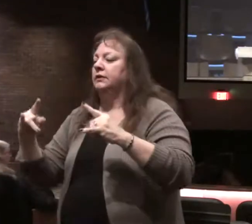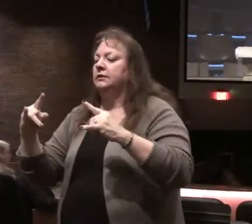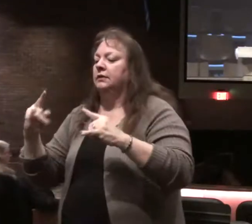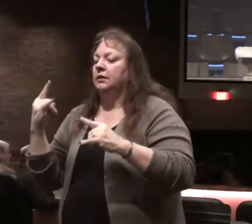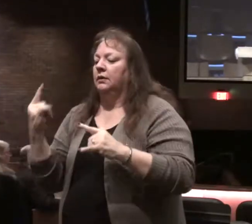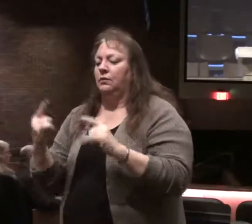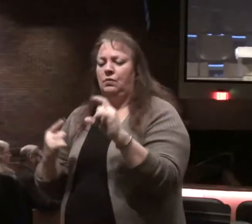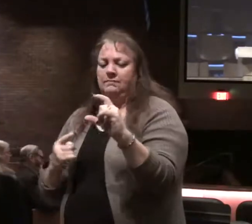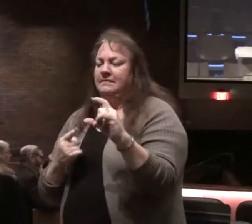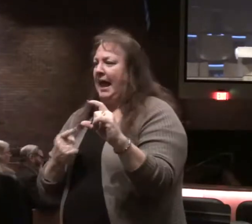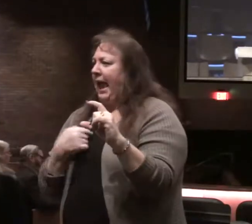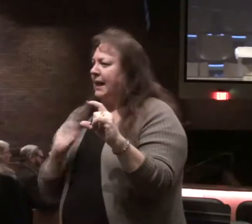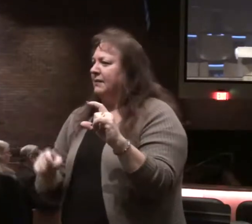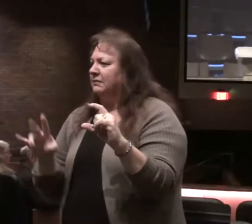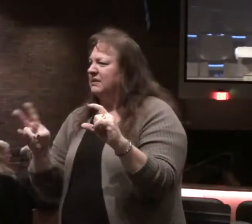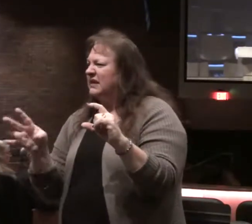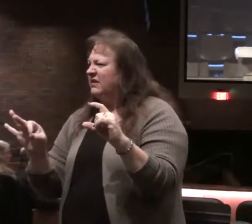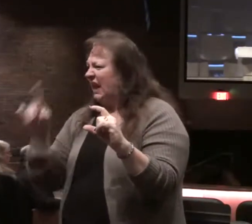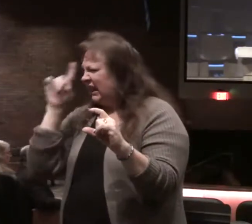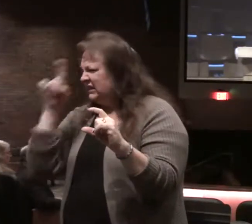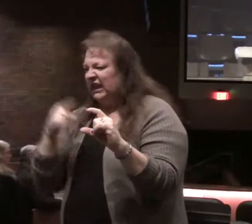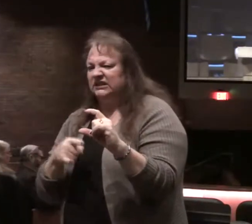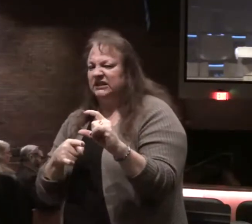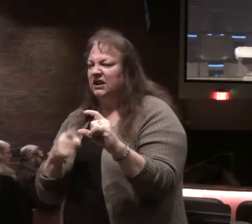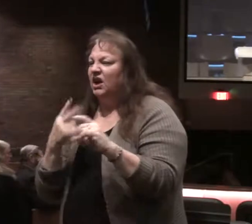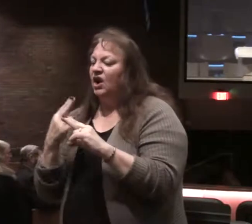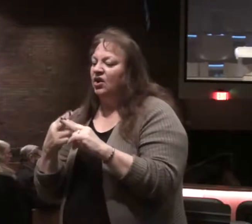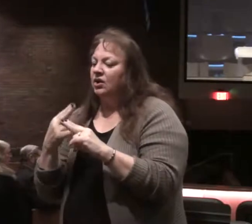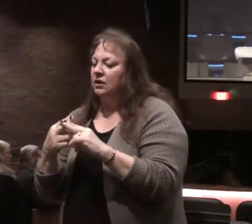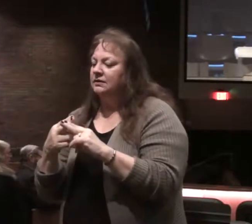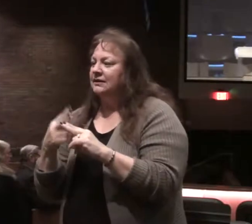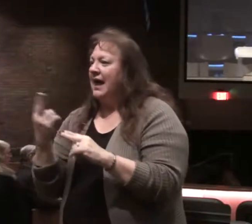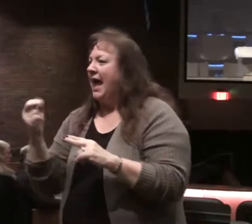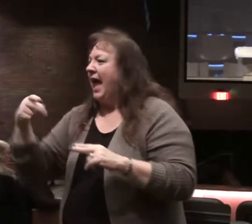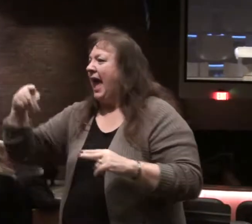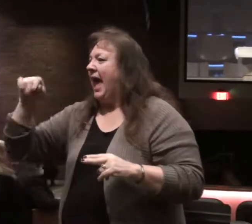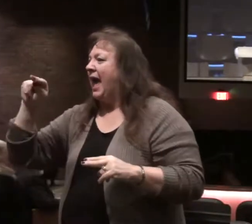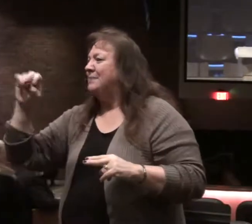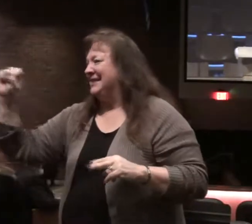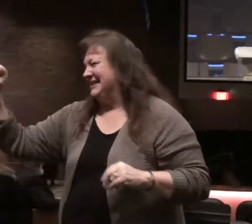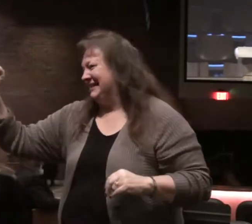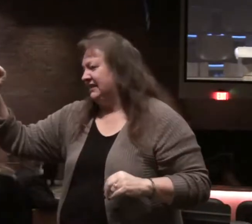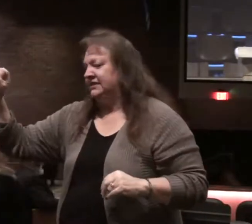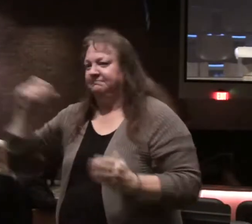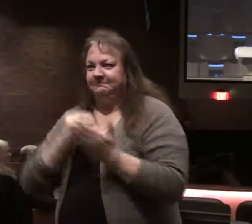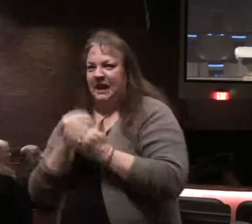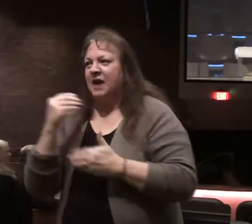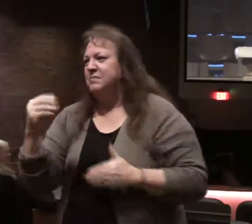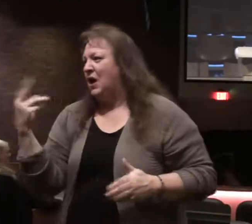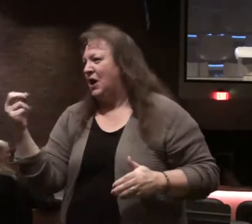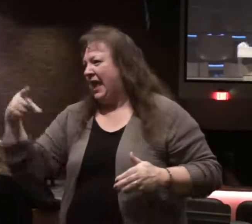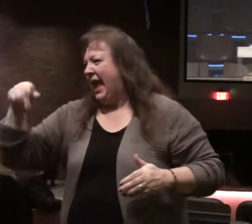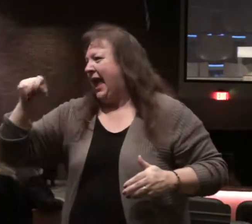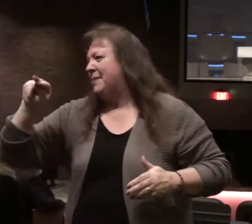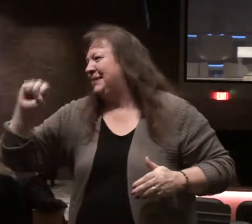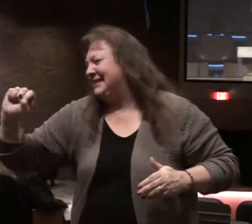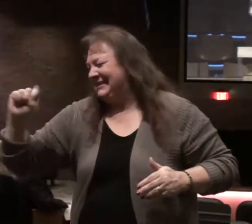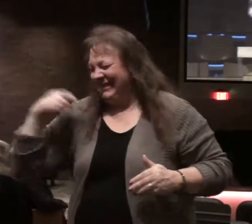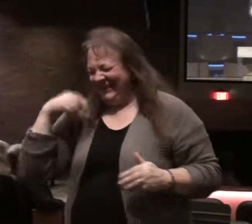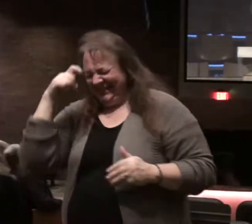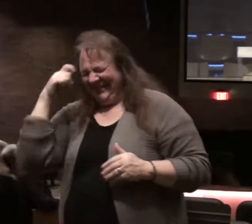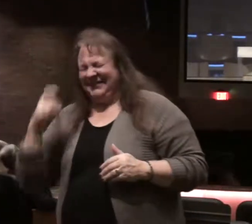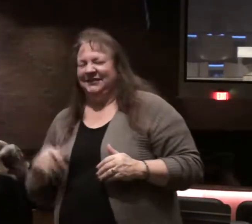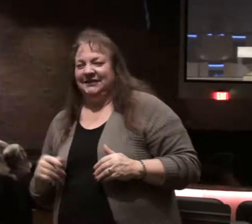firework I had to buy for 79 cents. It was called happiness. So I bought happiness this last summer. Actually,